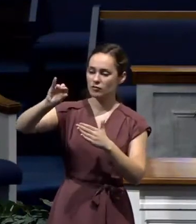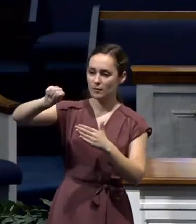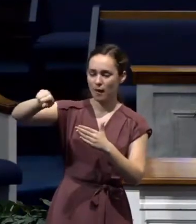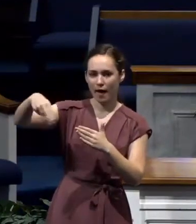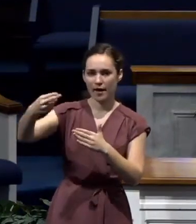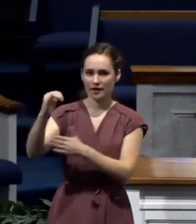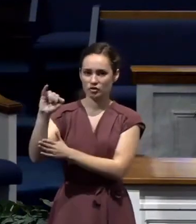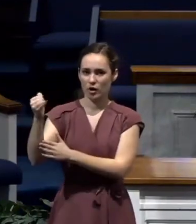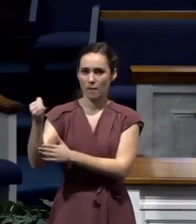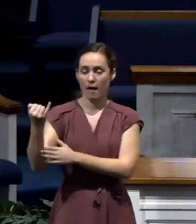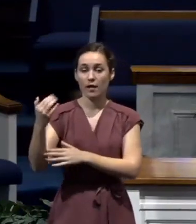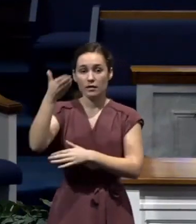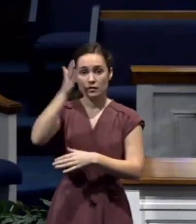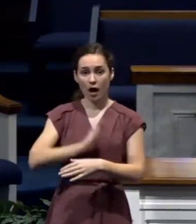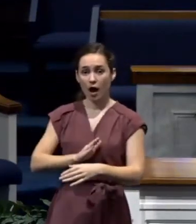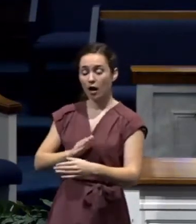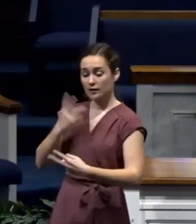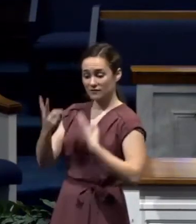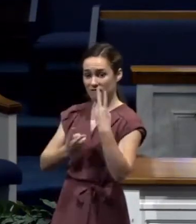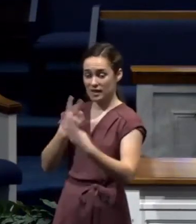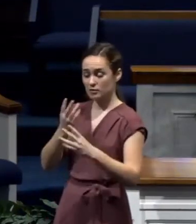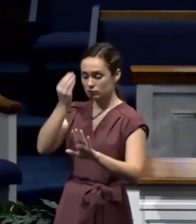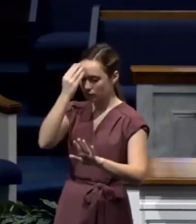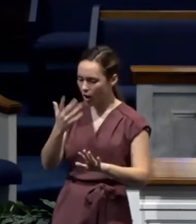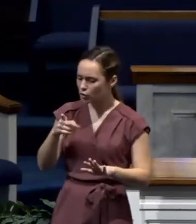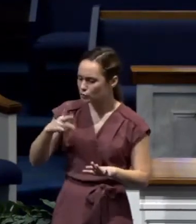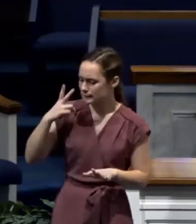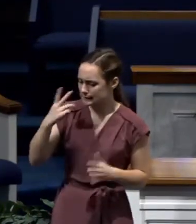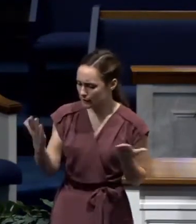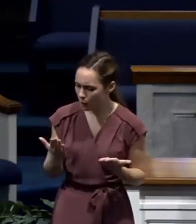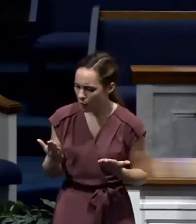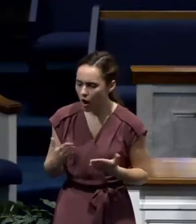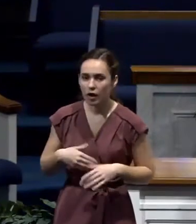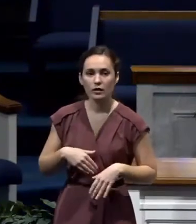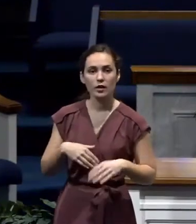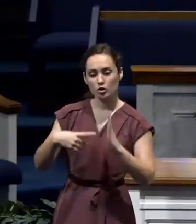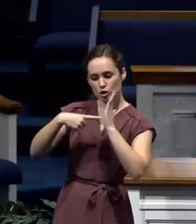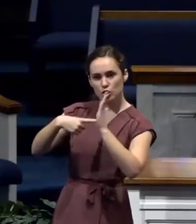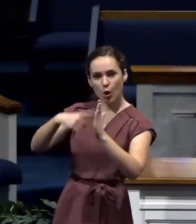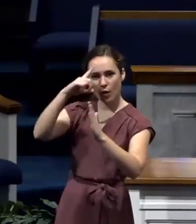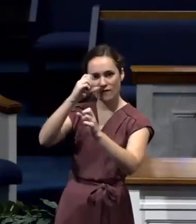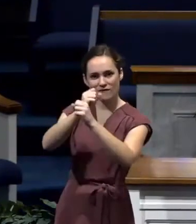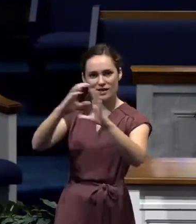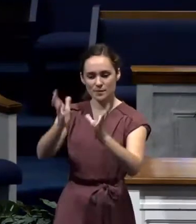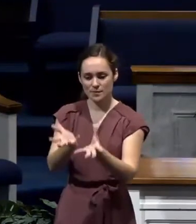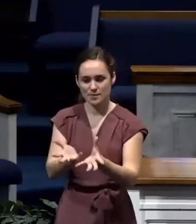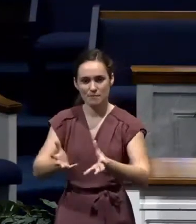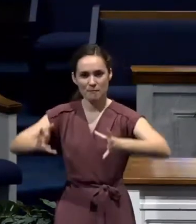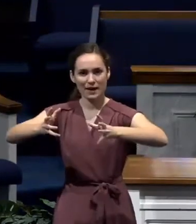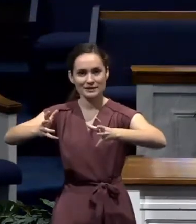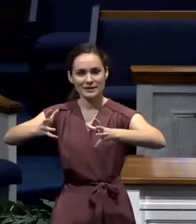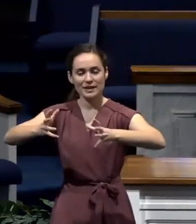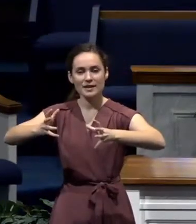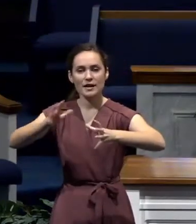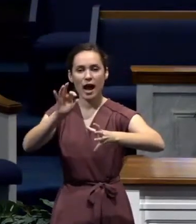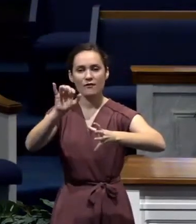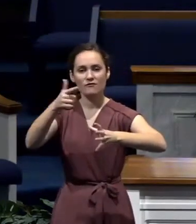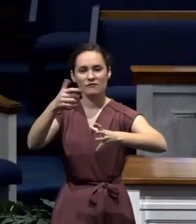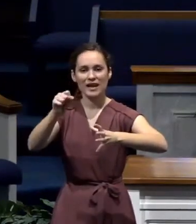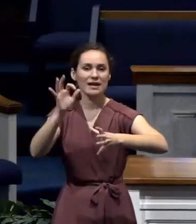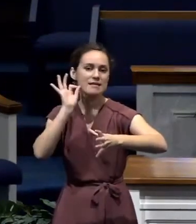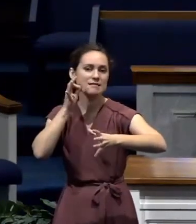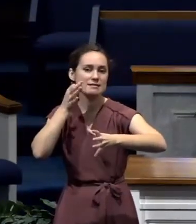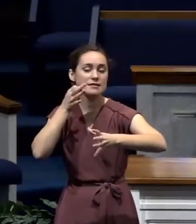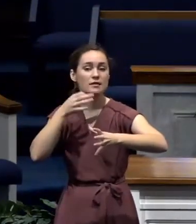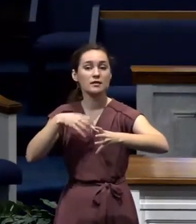Jeremiah in a vision and God said, Jeremiah, what do you see? And God put a vision of a basket of figs that were ripe and then another